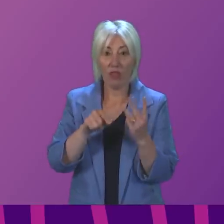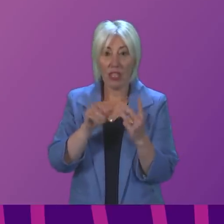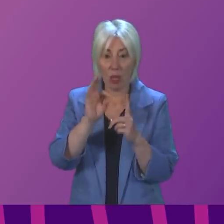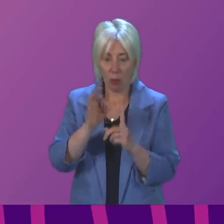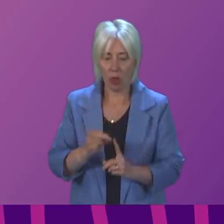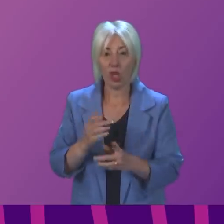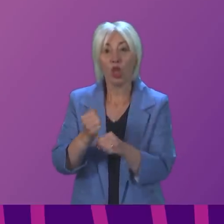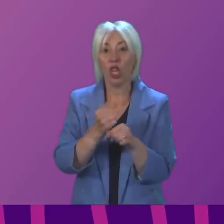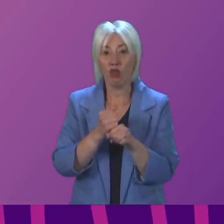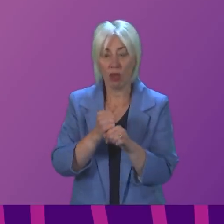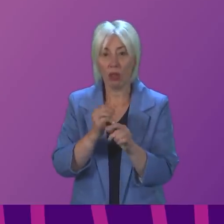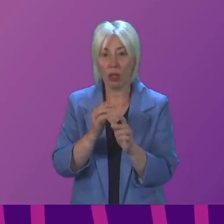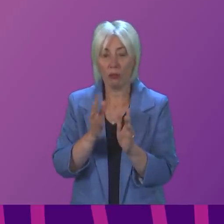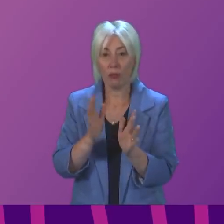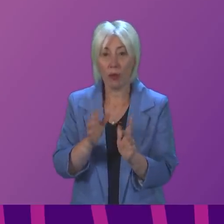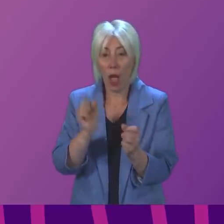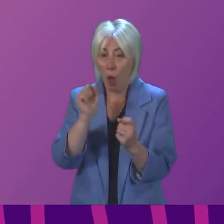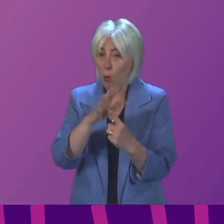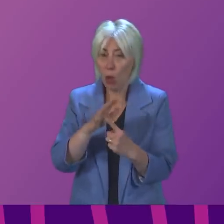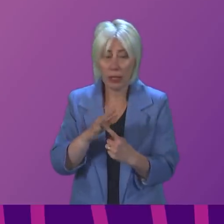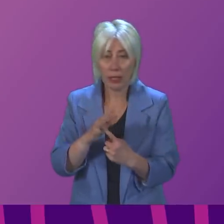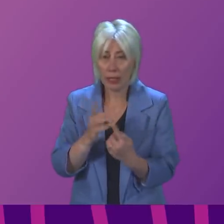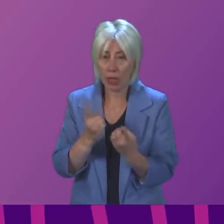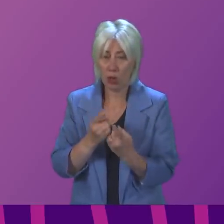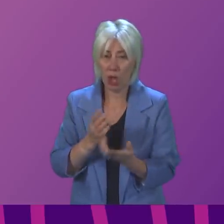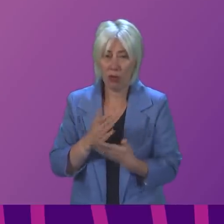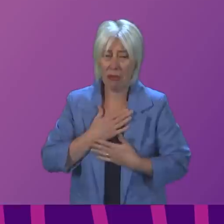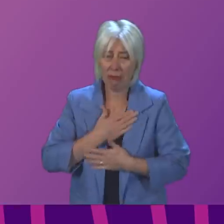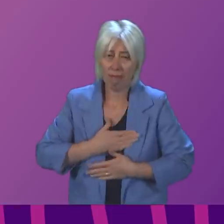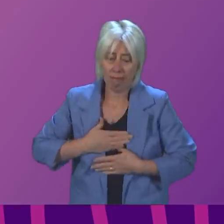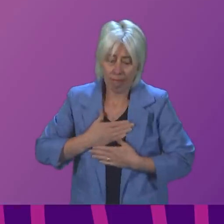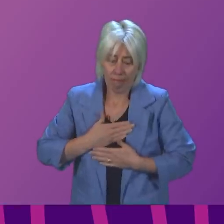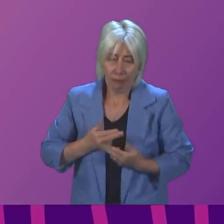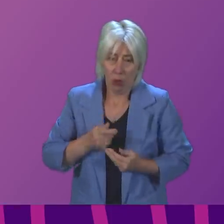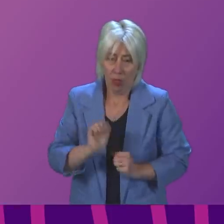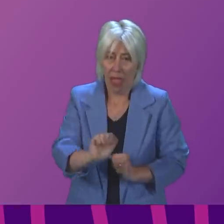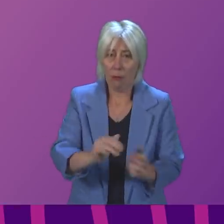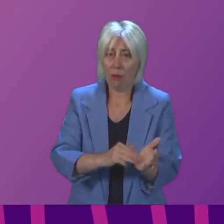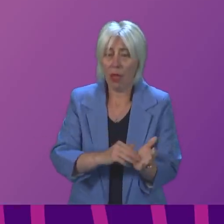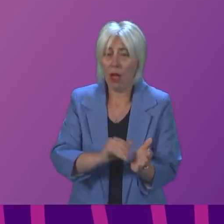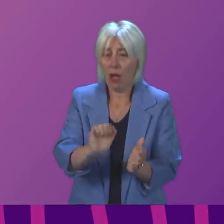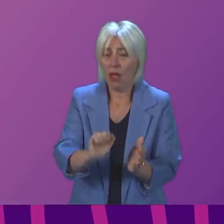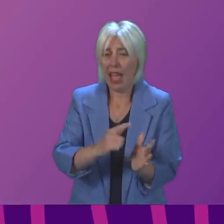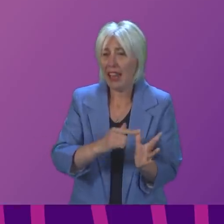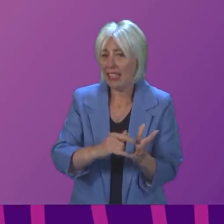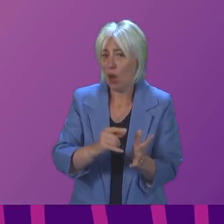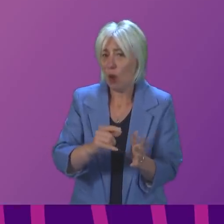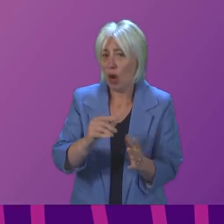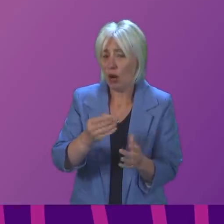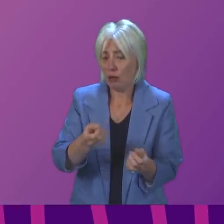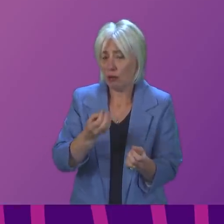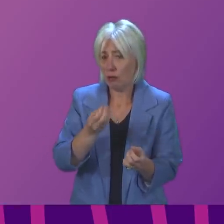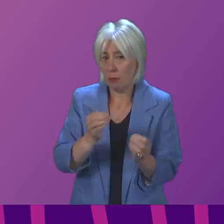genuinely, because these are such important issues and my deepest condolences are with the mother that Anna Sarwar has referenced here today.